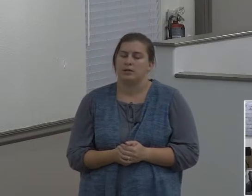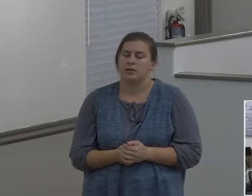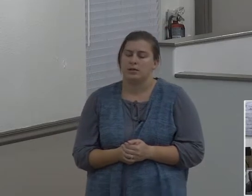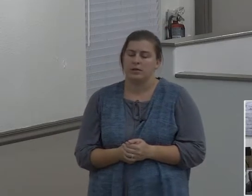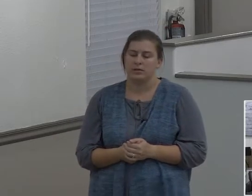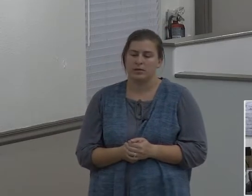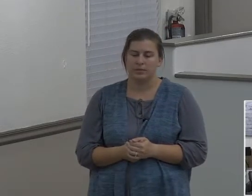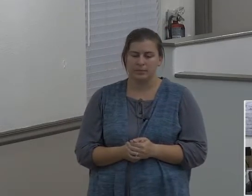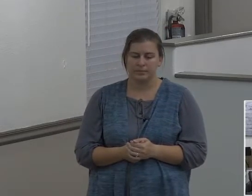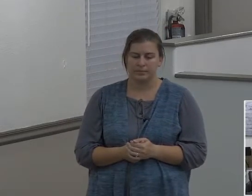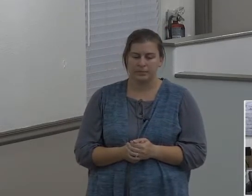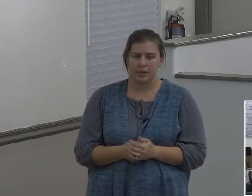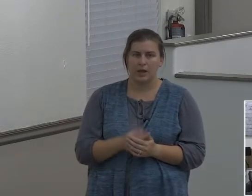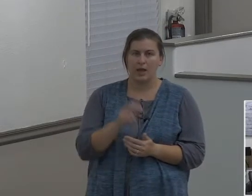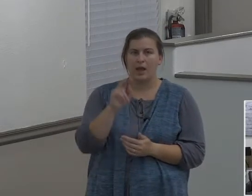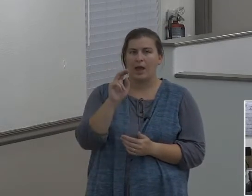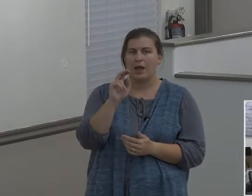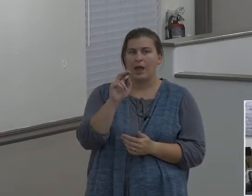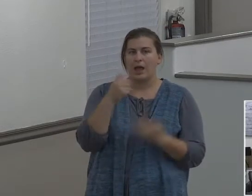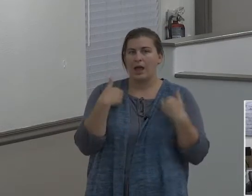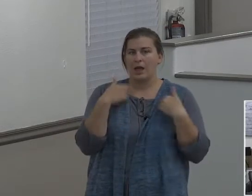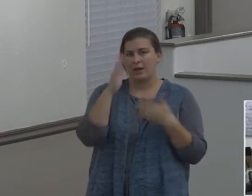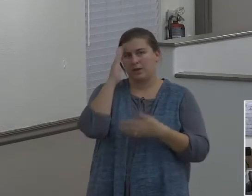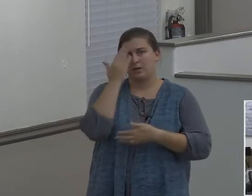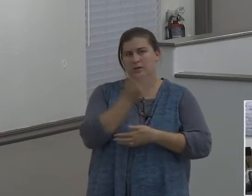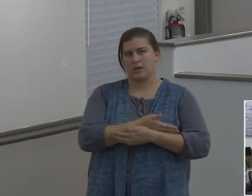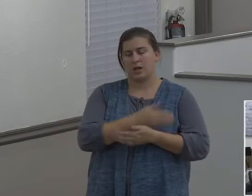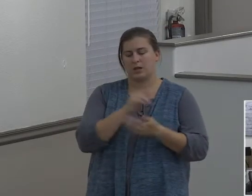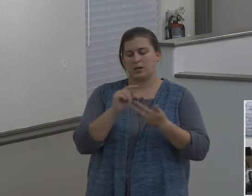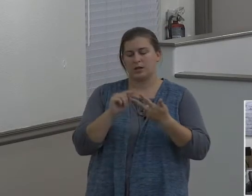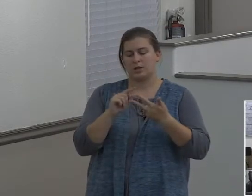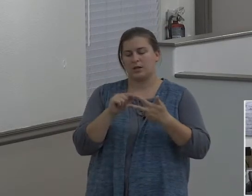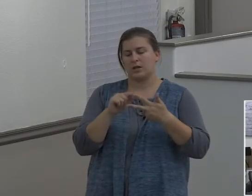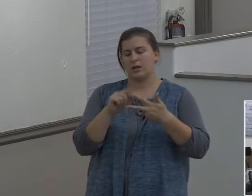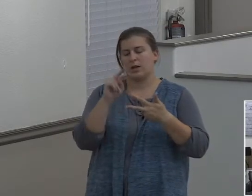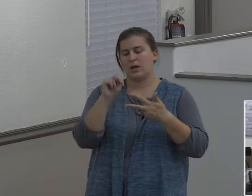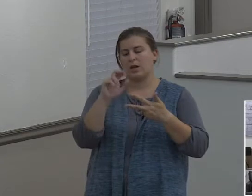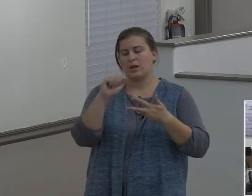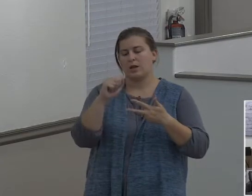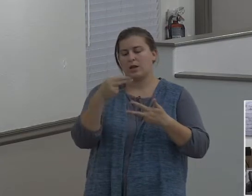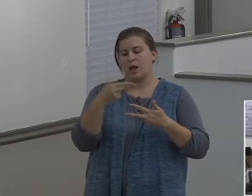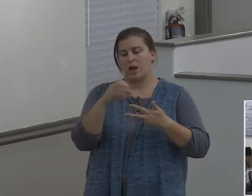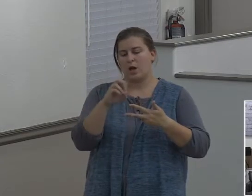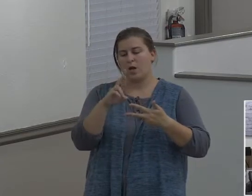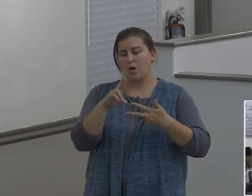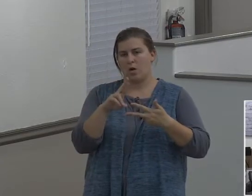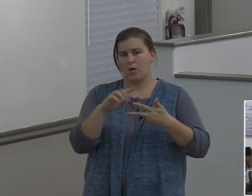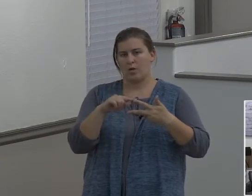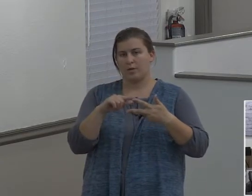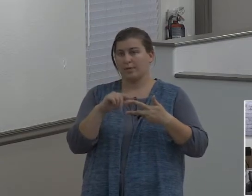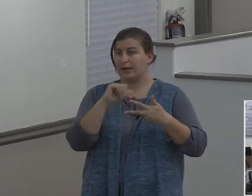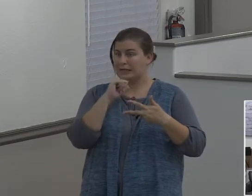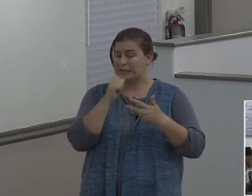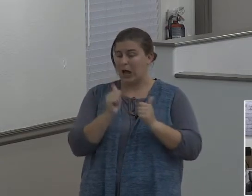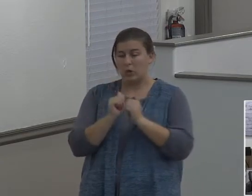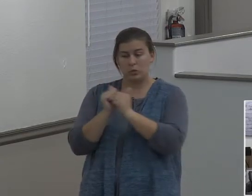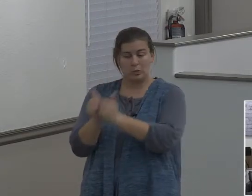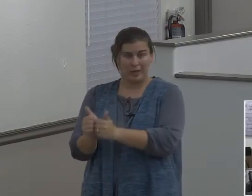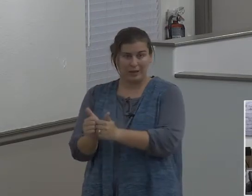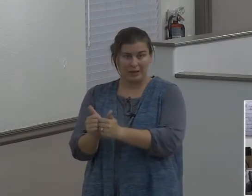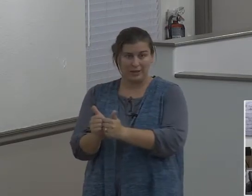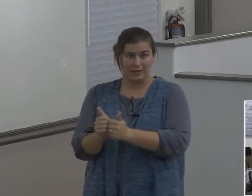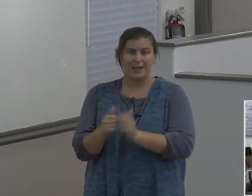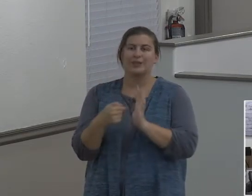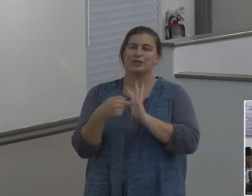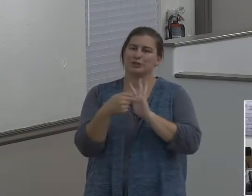Nahor, the middle son, is not with them. By the way, that just shows not everybody in